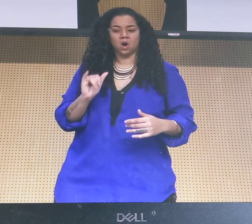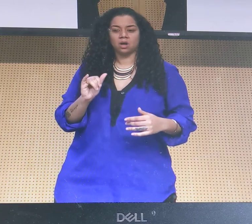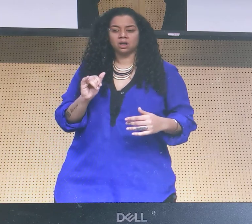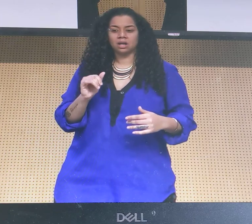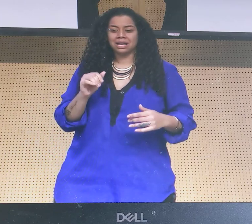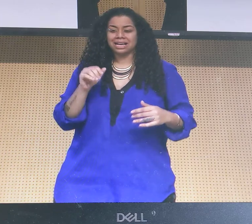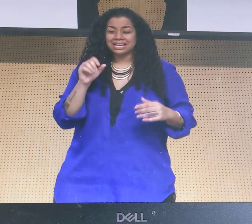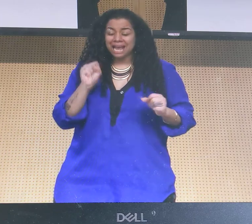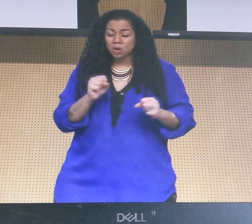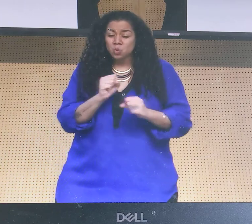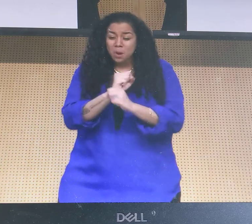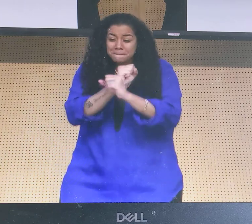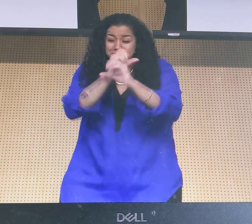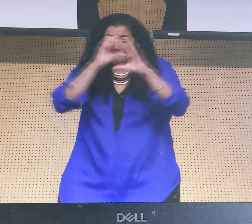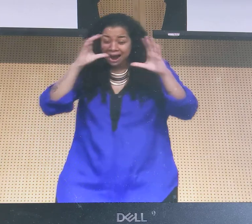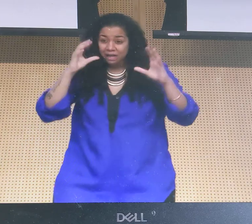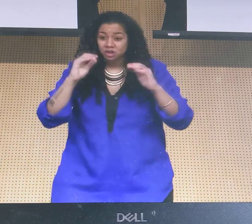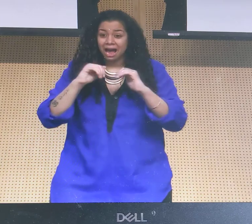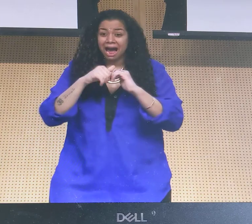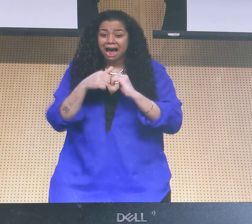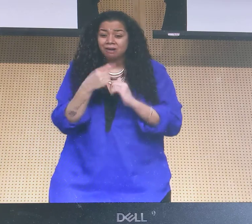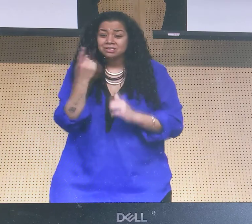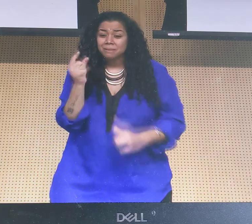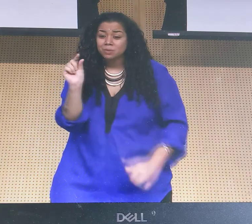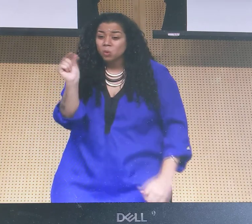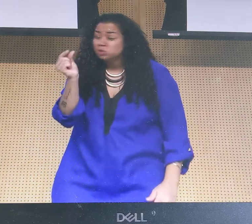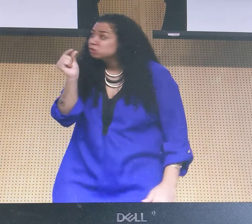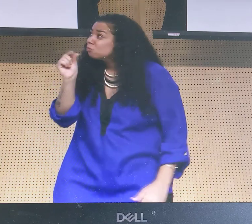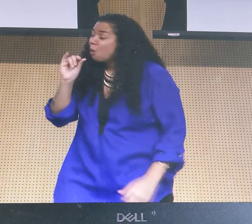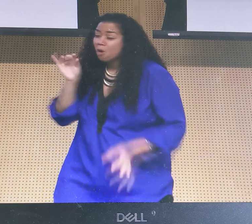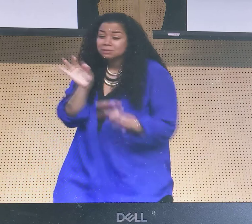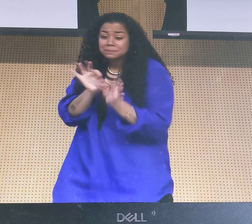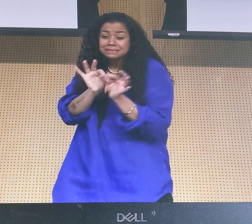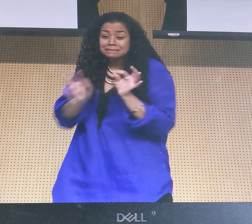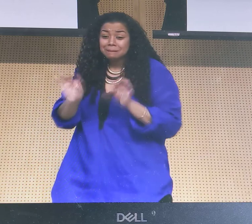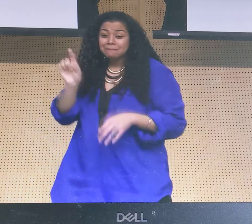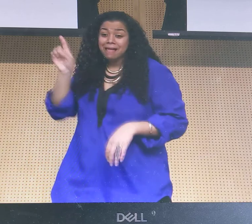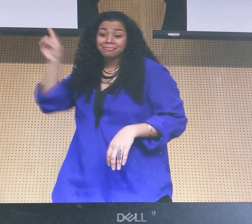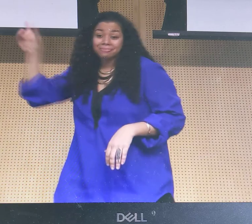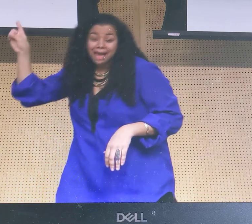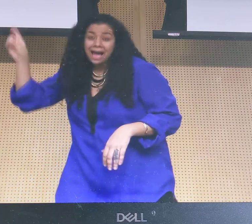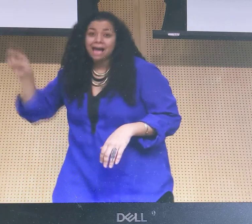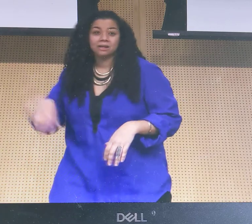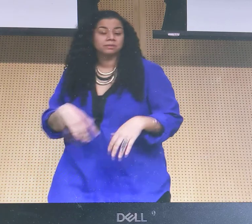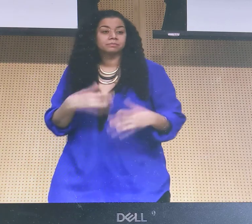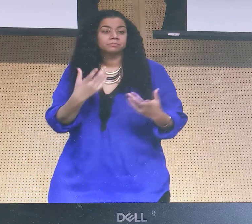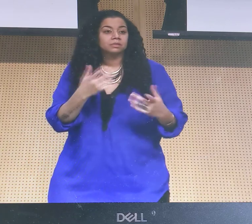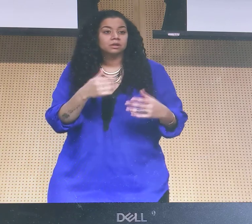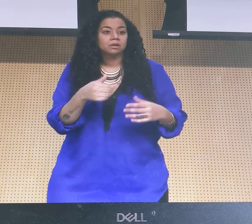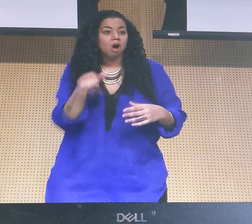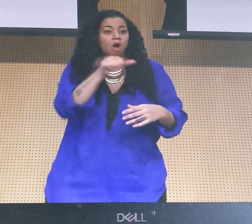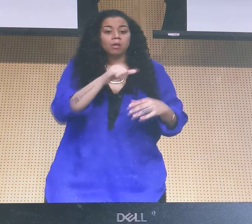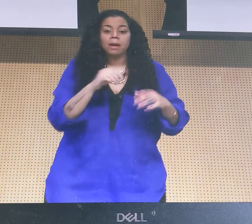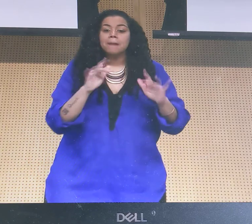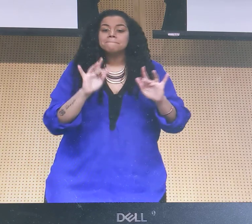And then growing up, I realized I thought, wow, something so simple and small